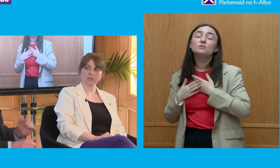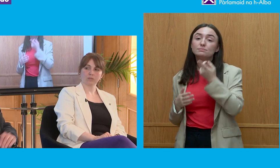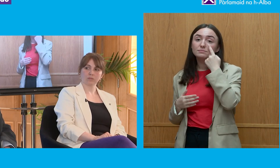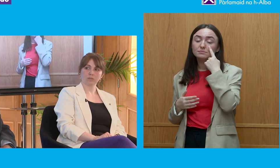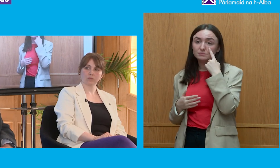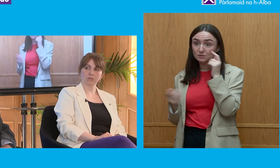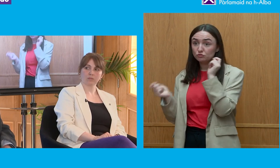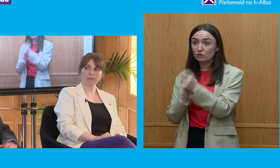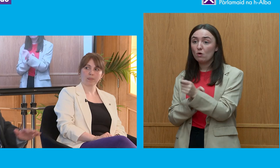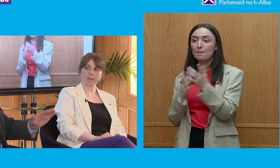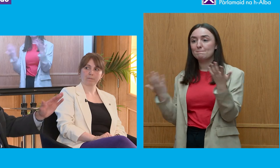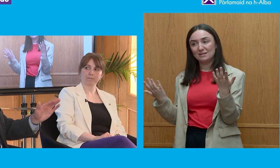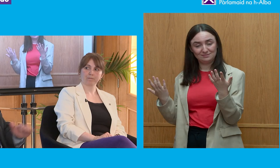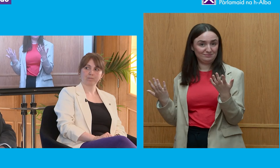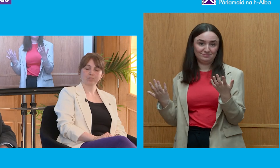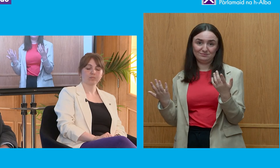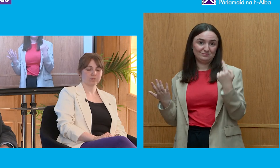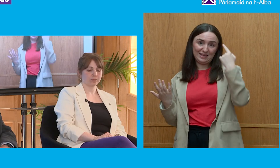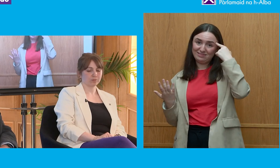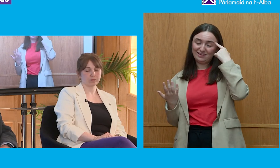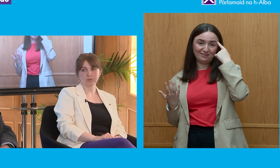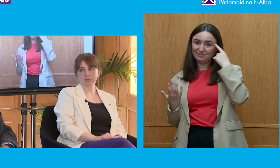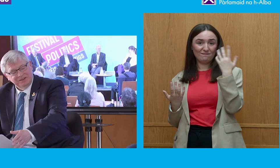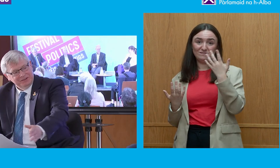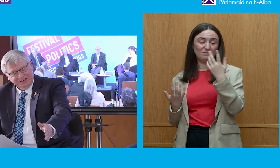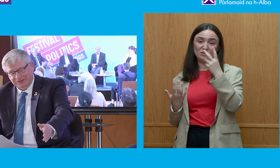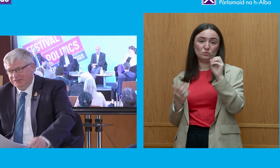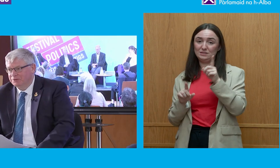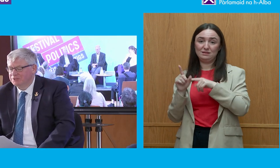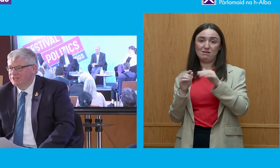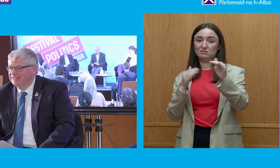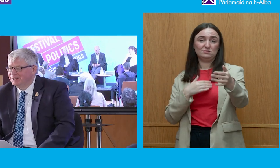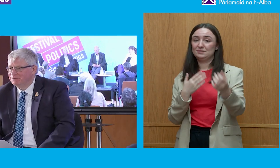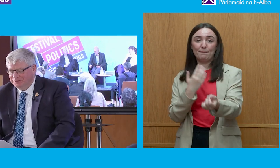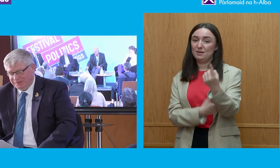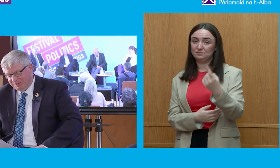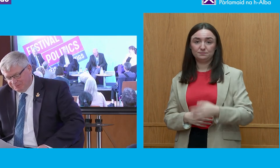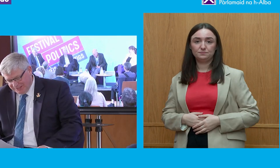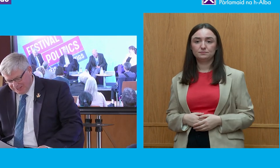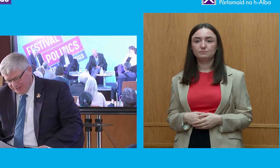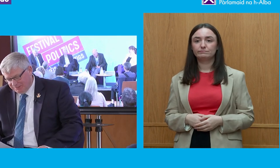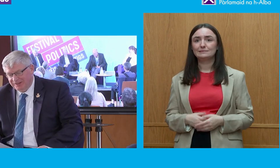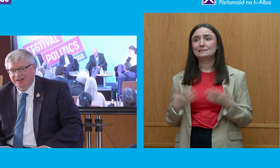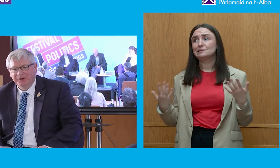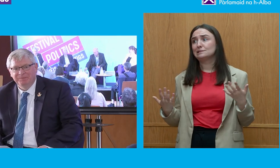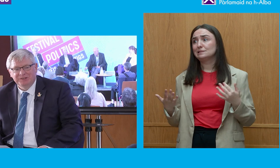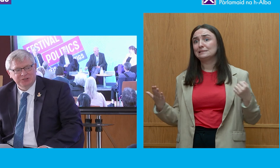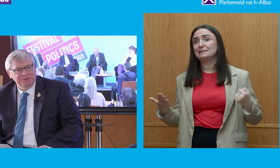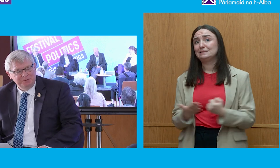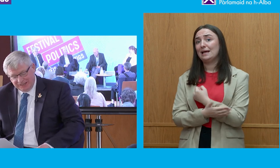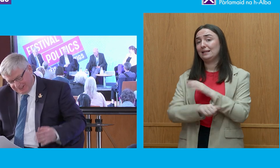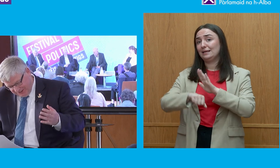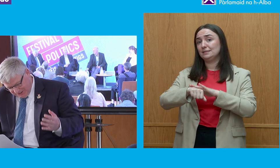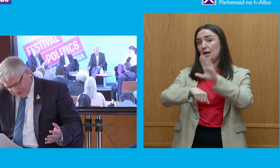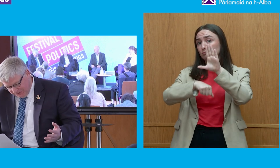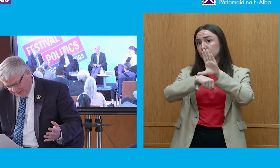I don't think we'll see it the next 15-20 years I thank you sadly we have been beaten by time so